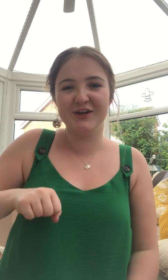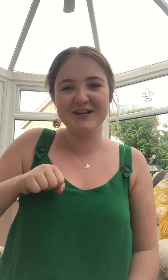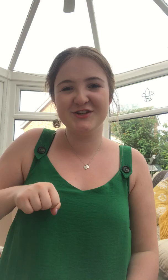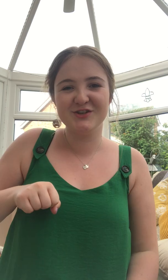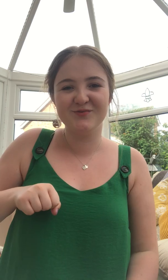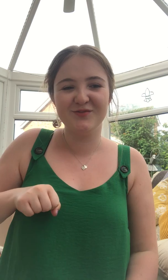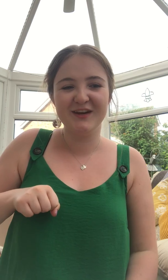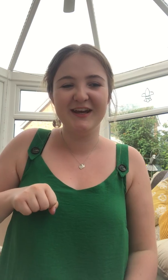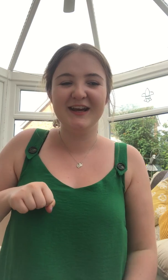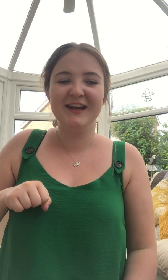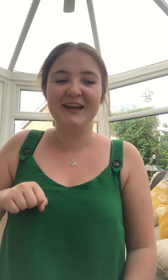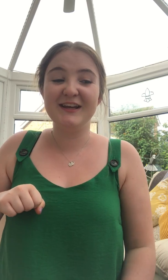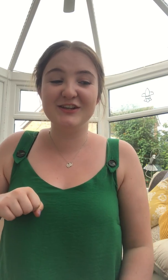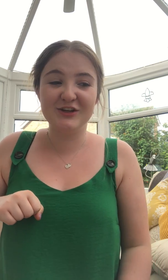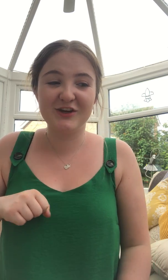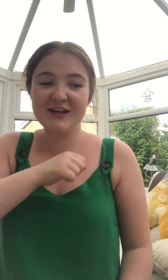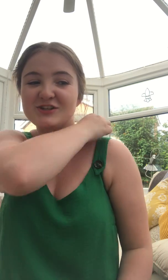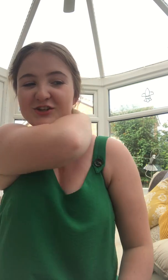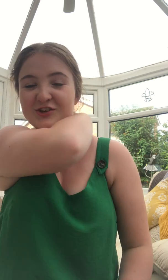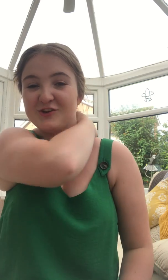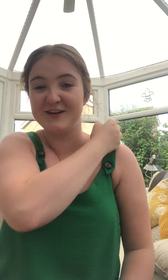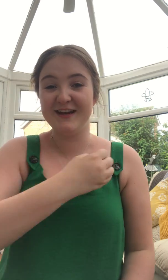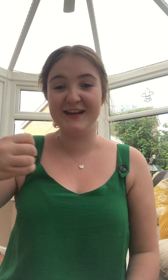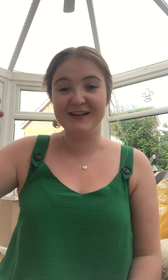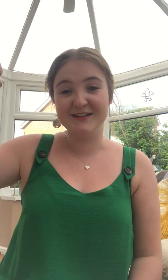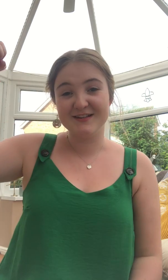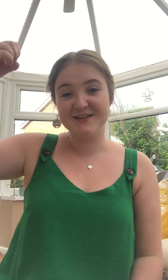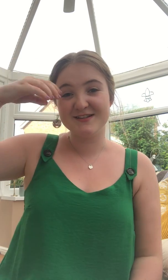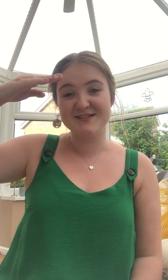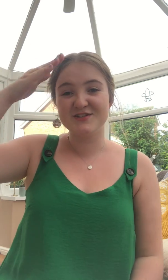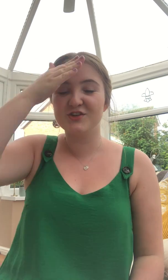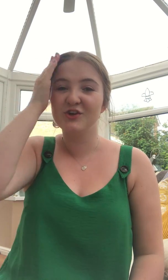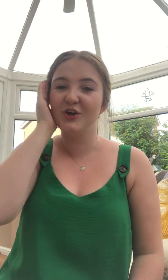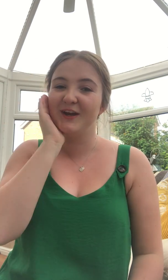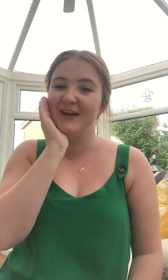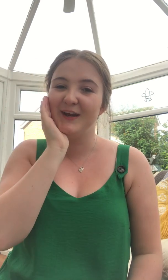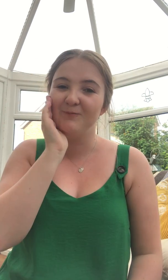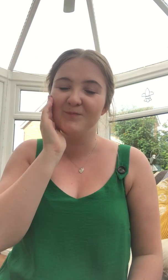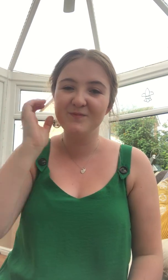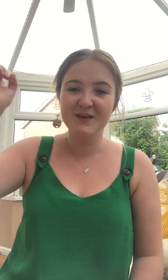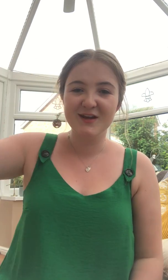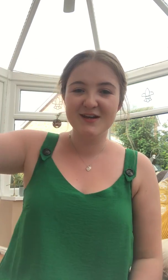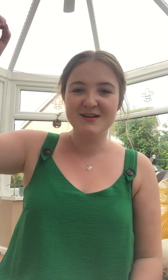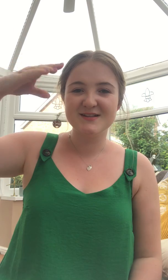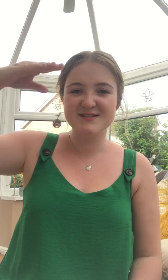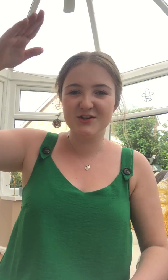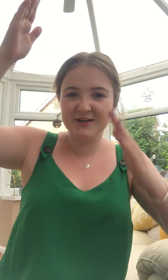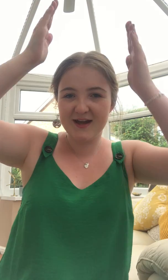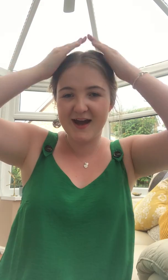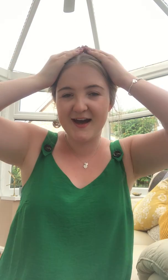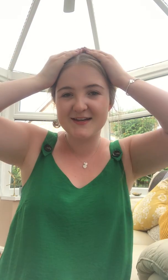luggage in your luggage you're going to need sun cream sun hat